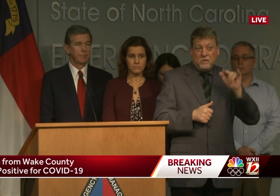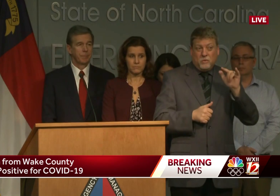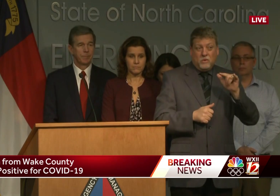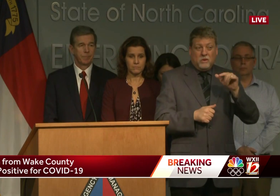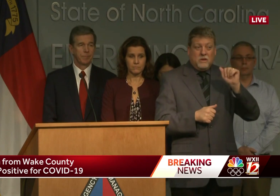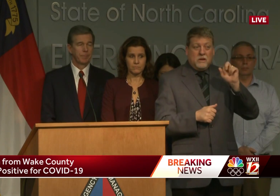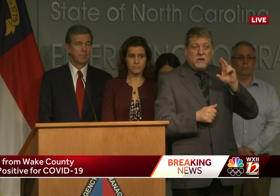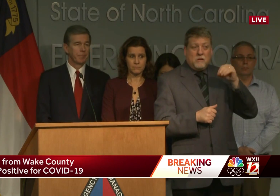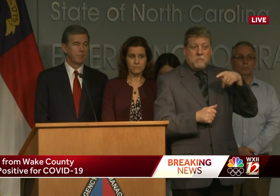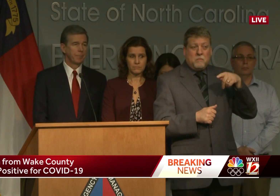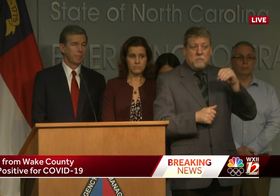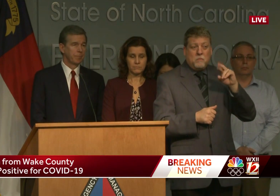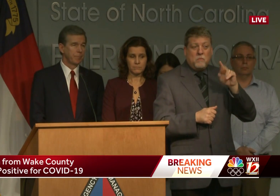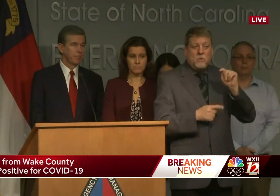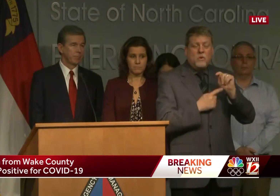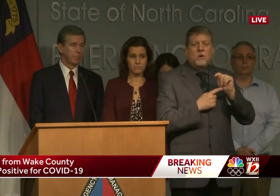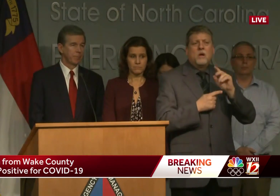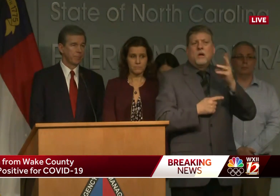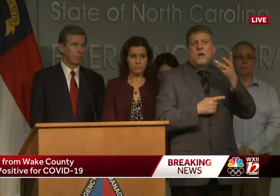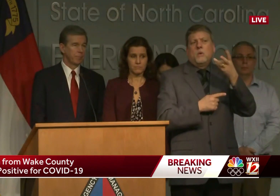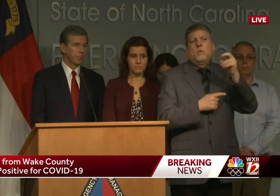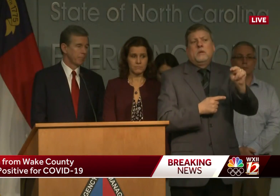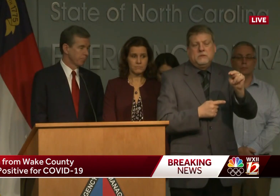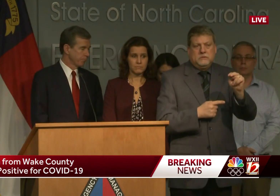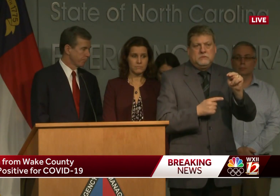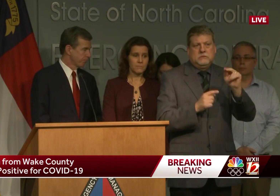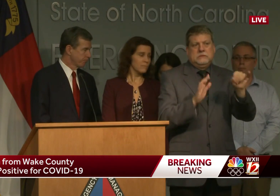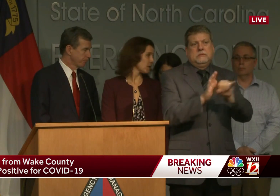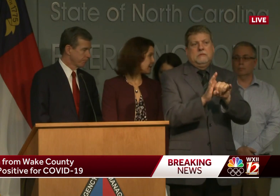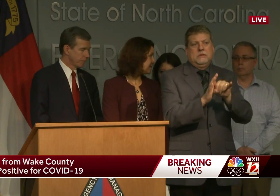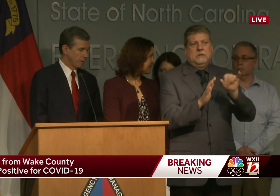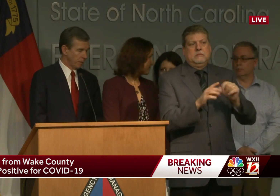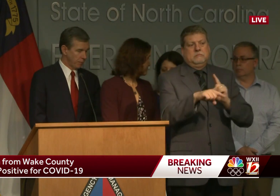And also, when did you first suspect or identify this individual?